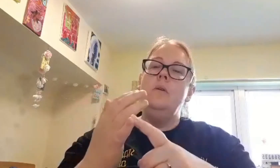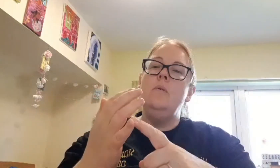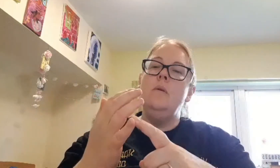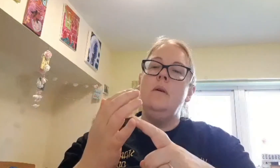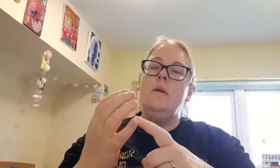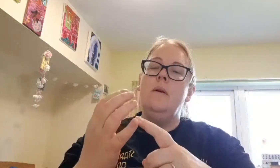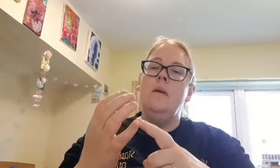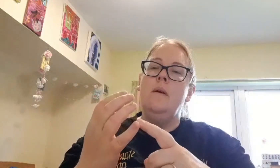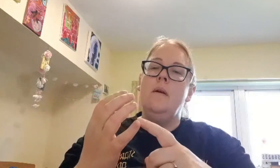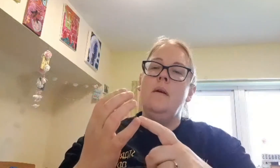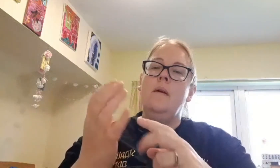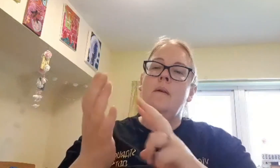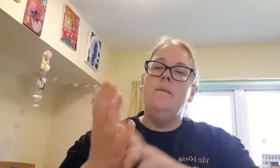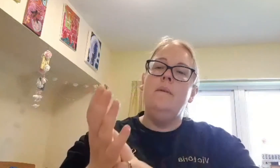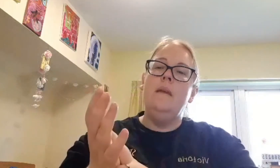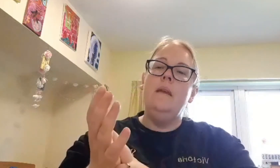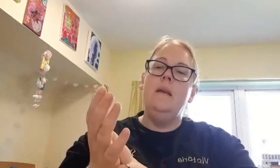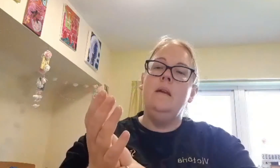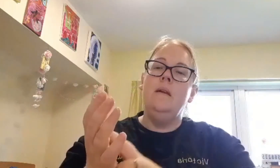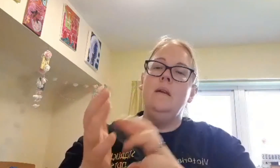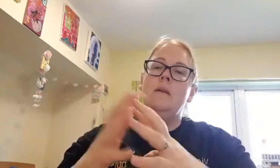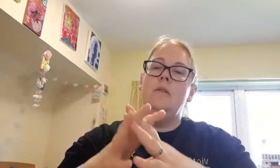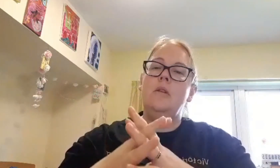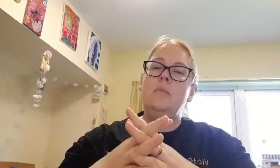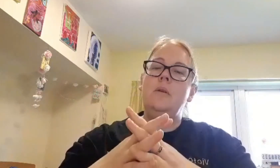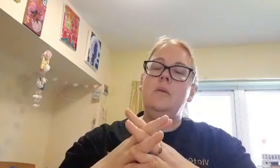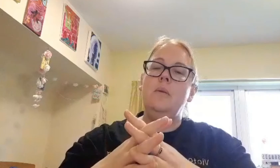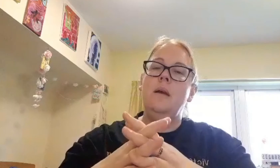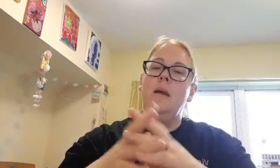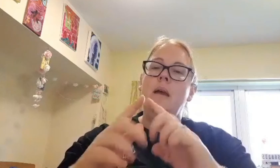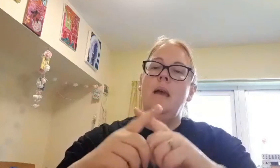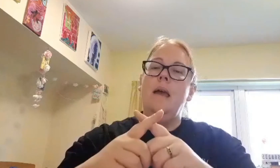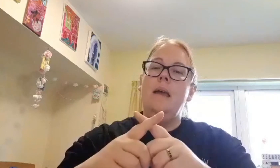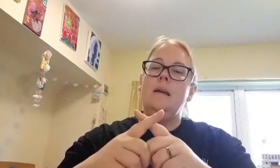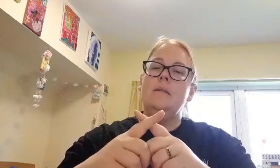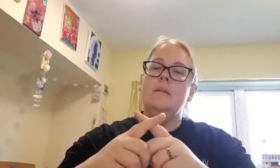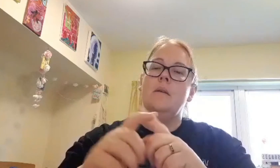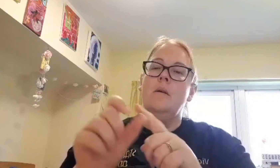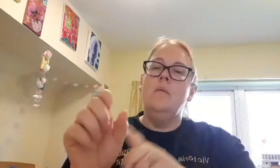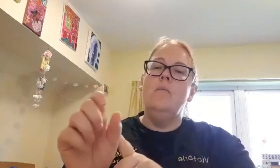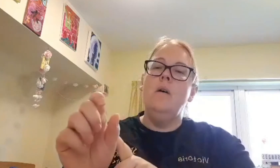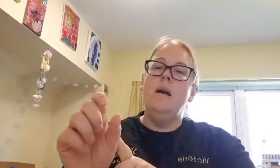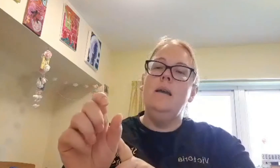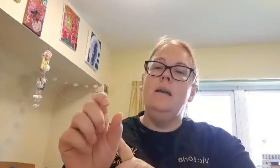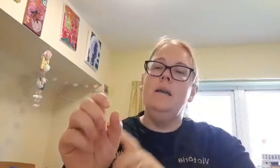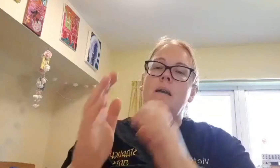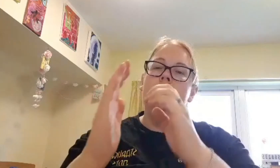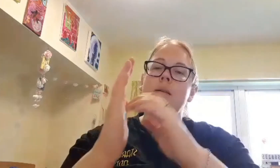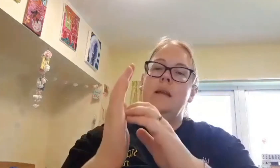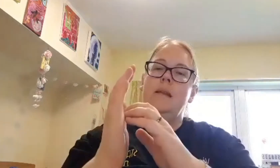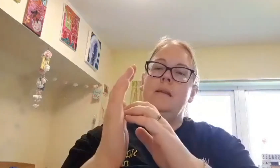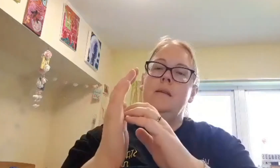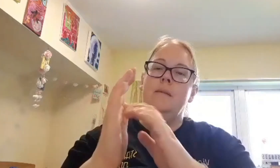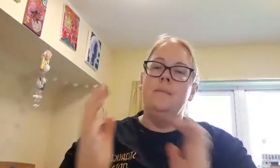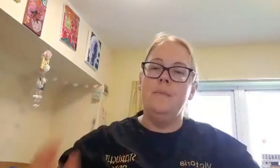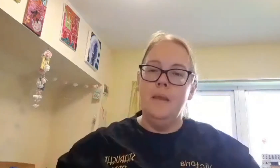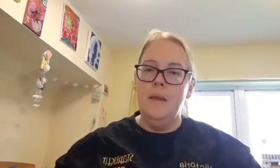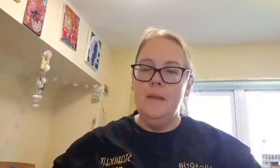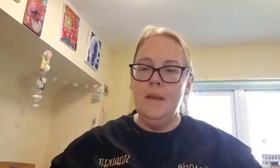U, V, W, X, Y, Z Thank